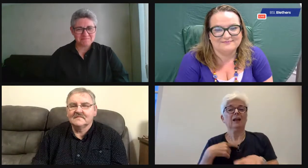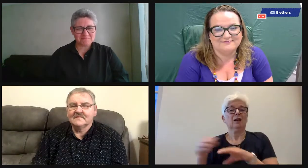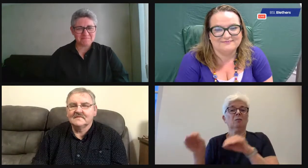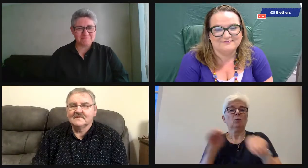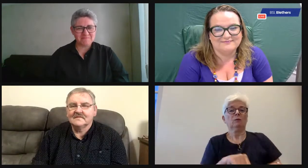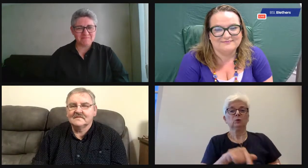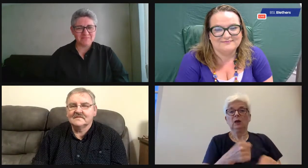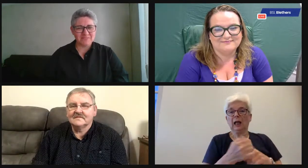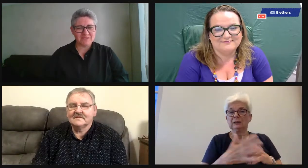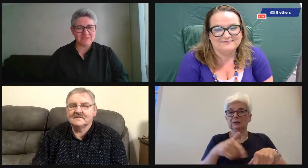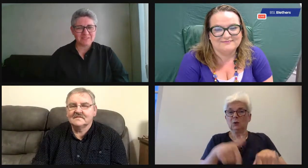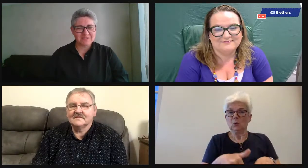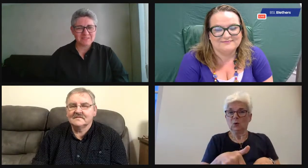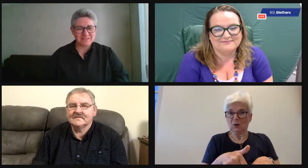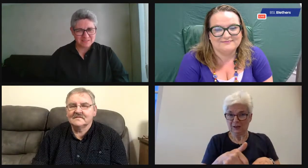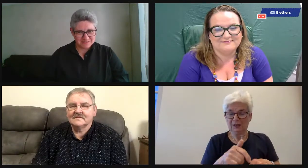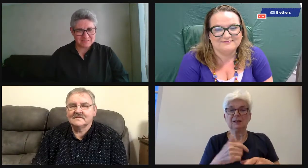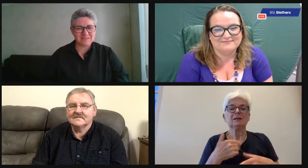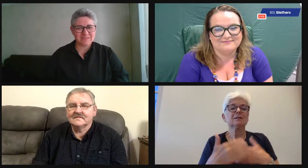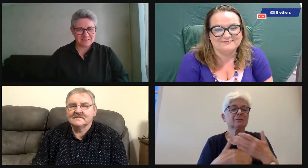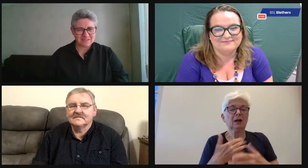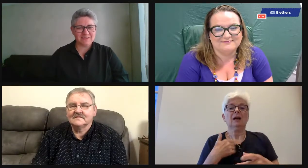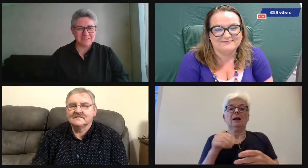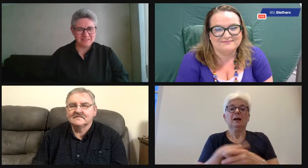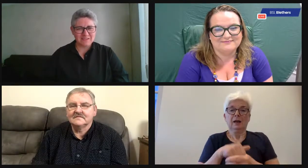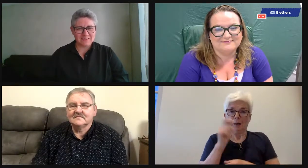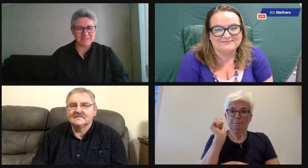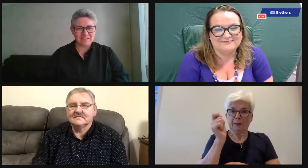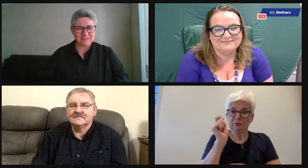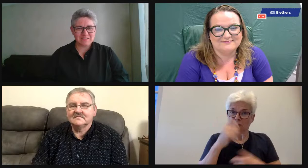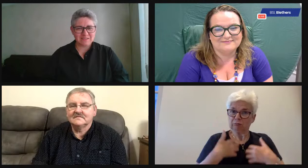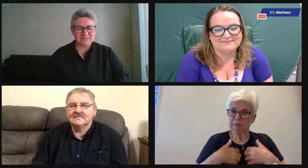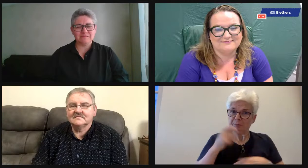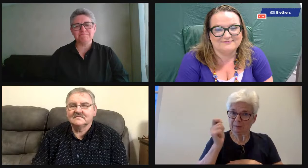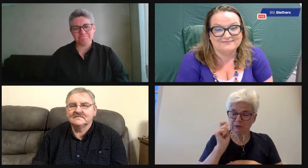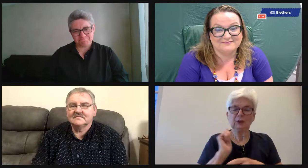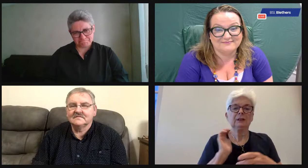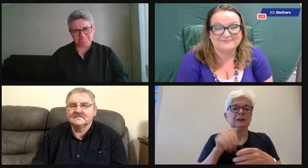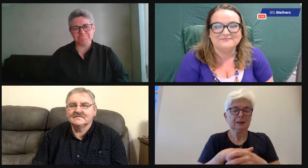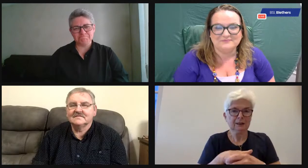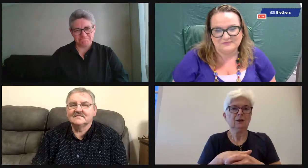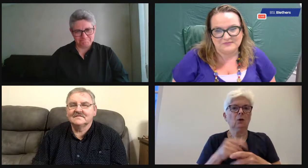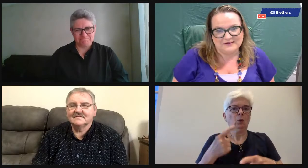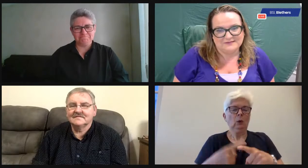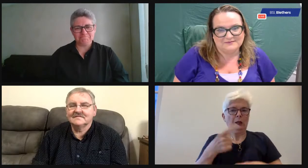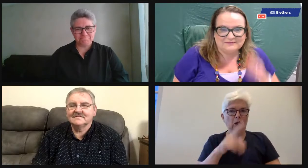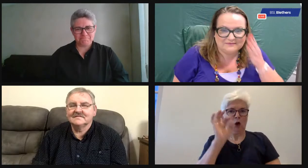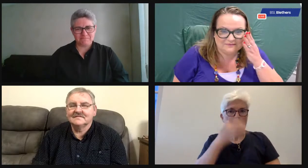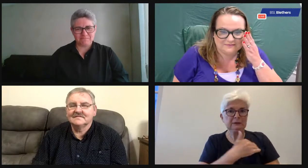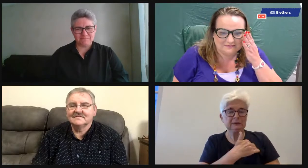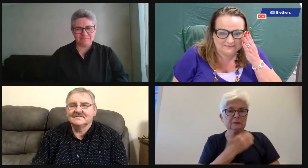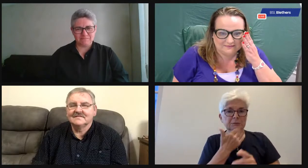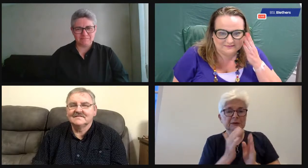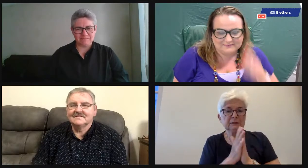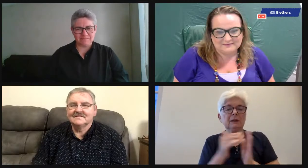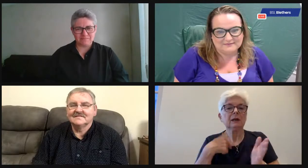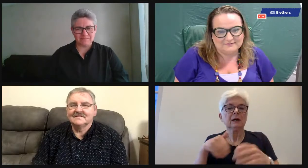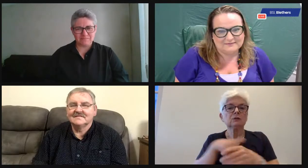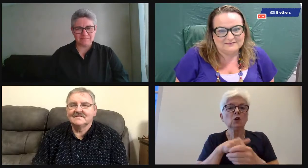so on. It was great. And then I moved to Glasgow after that and got involved in the badminton club here. And